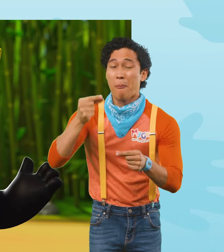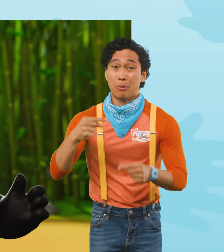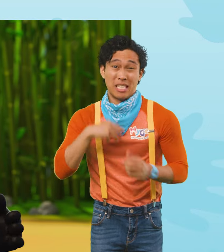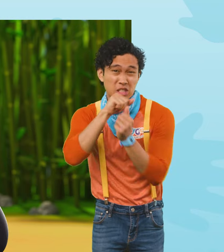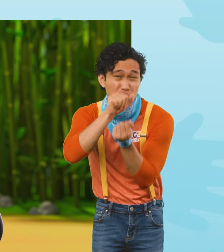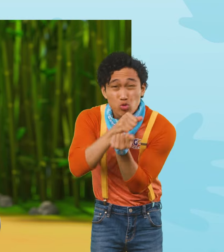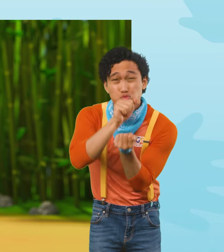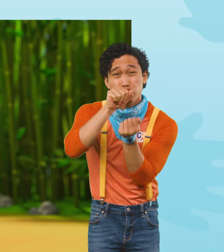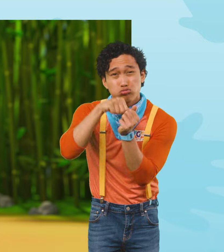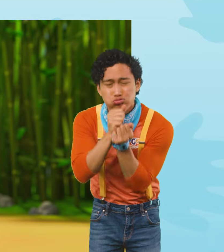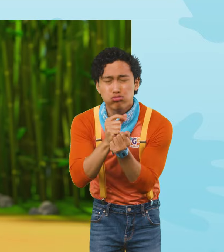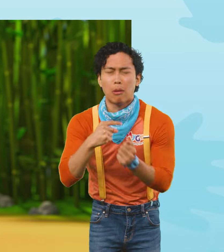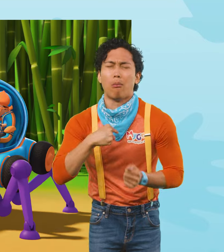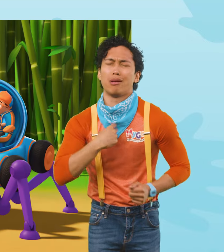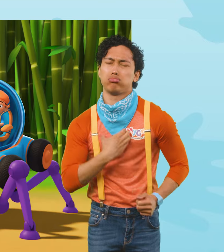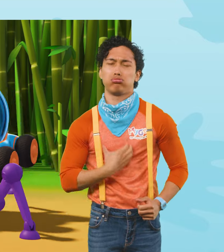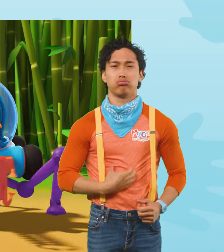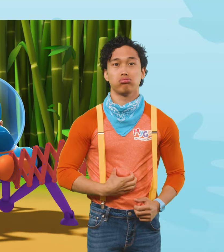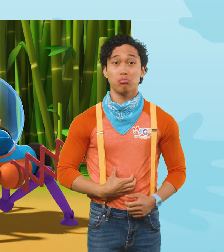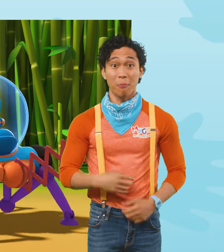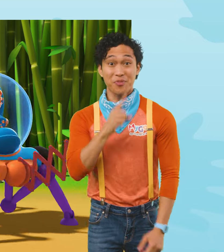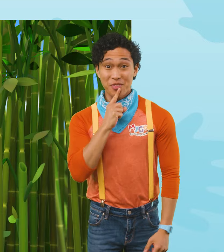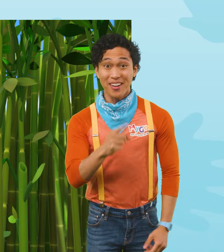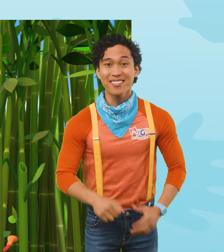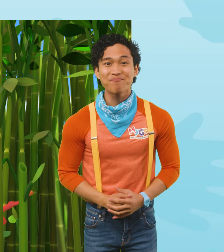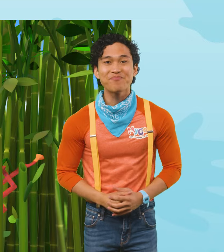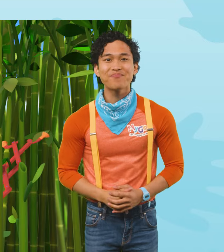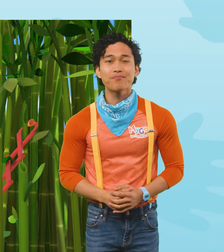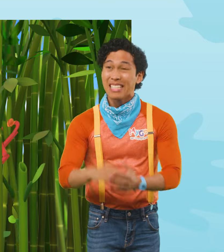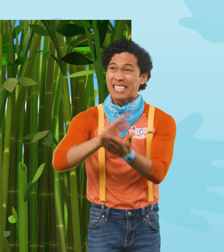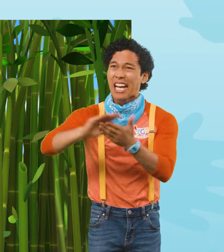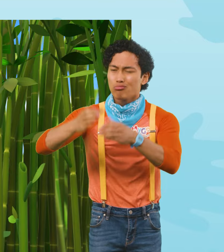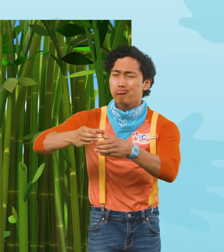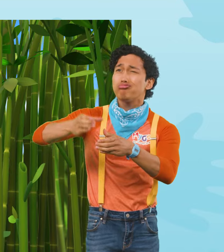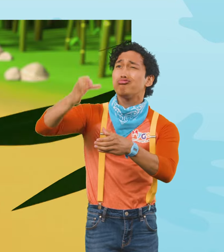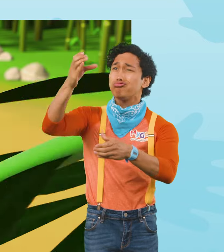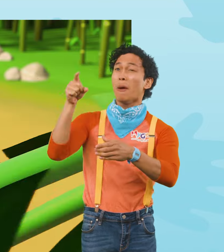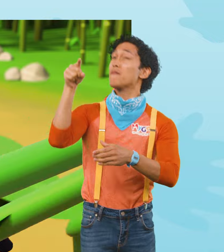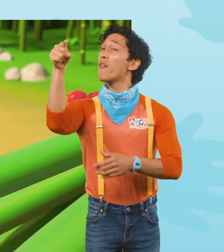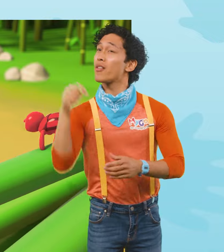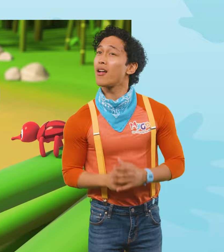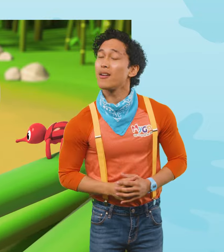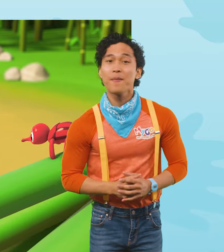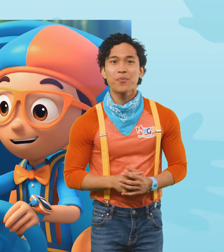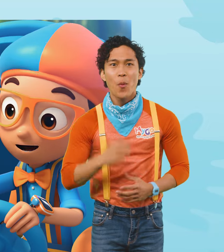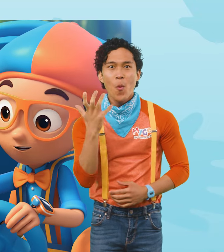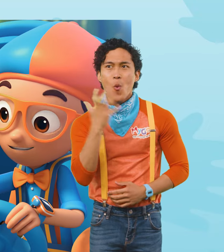makes me terribly hungry. Sure thing! There's an ice stock just there! Whoa! Little red